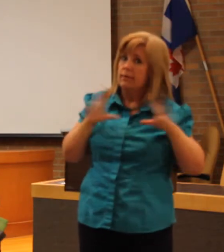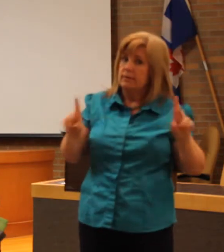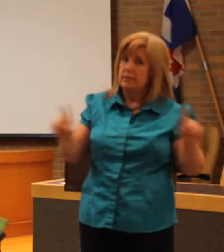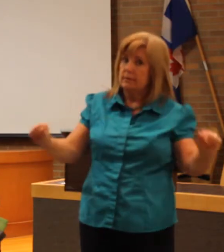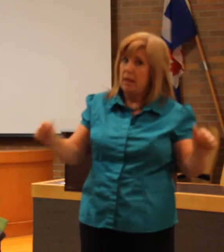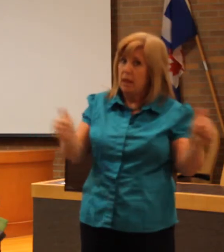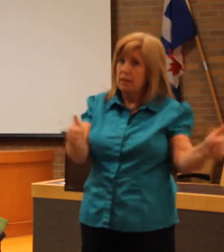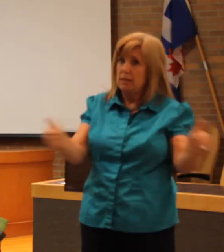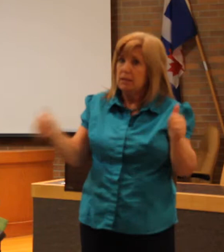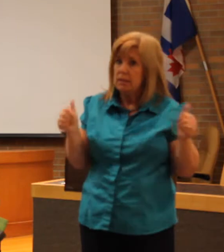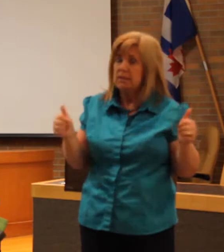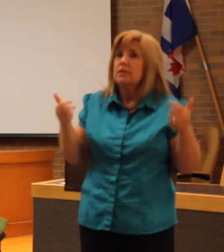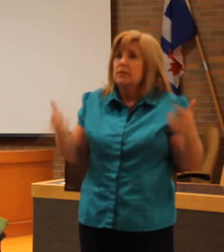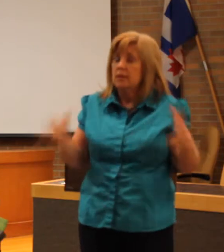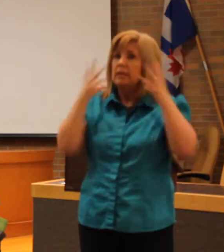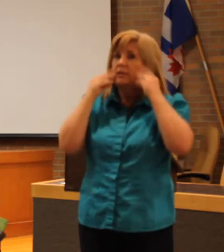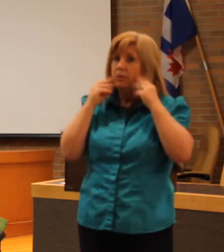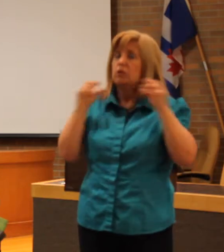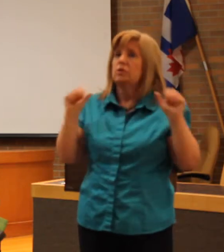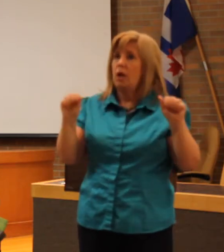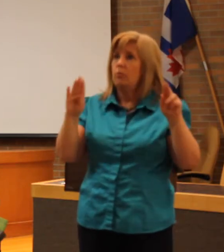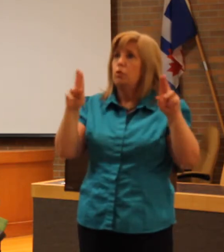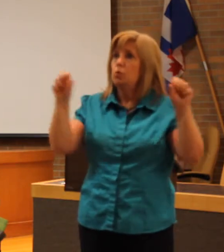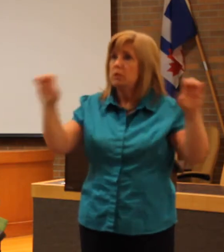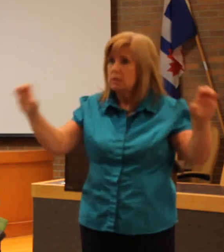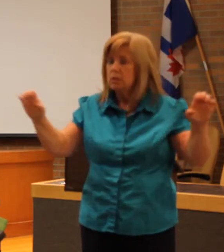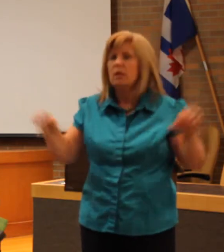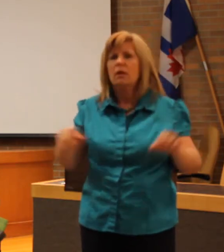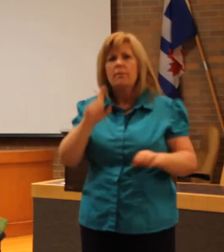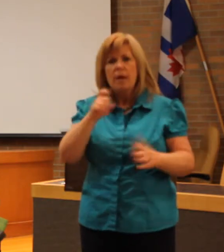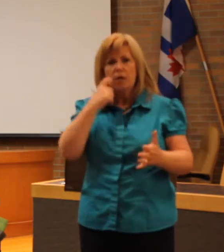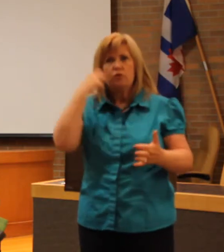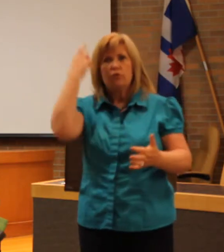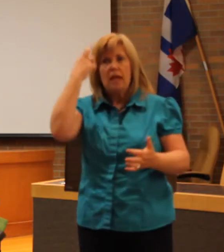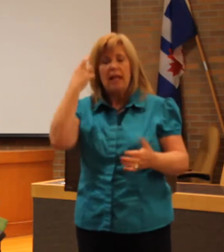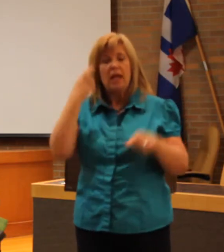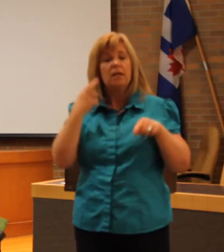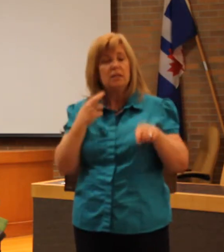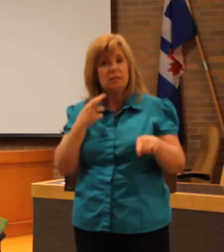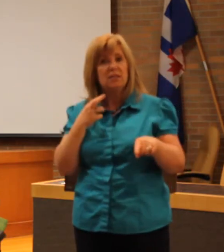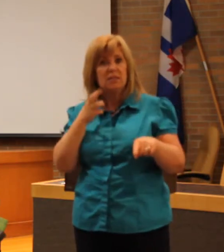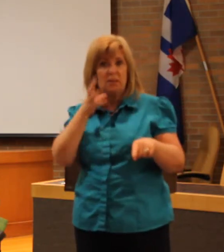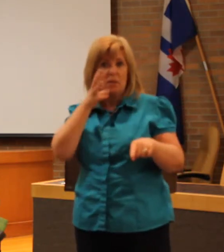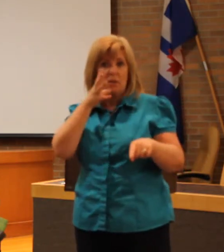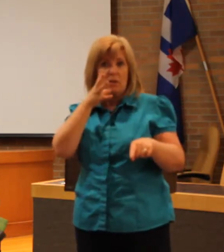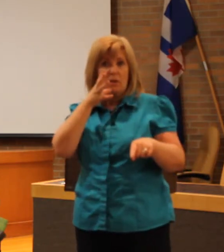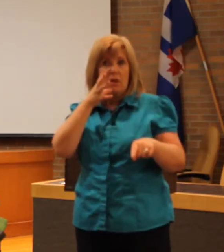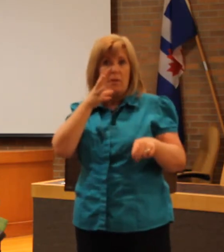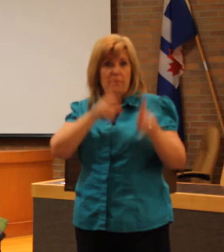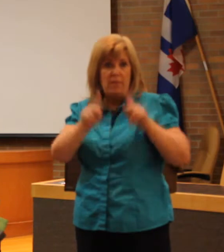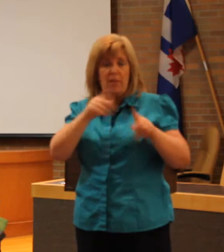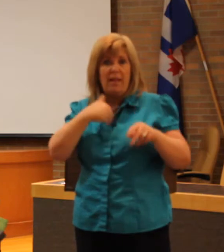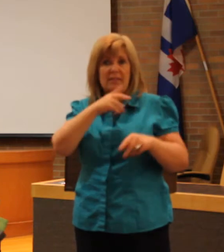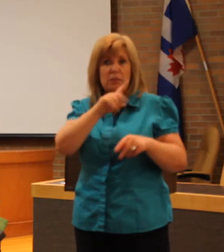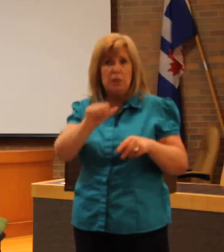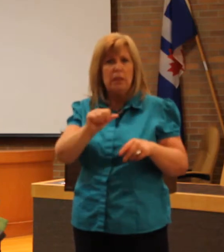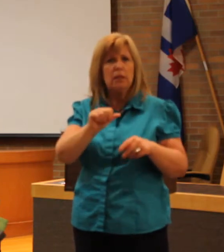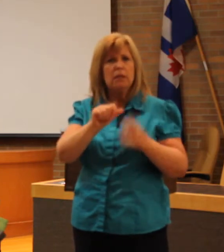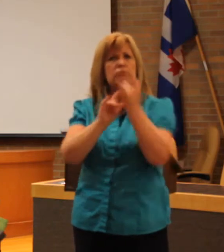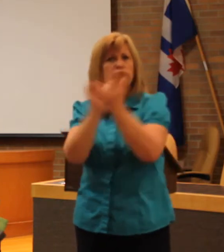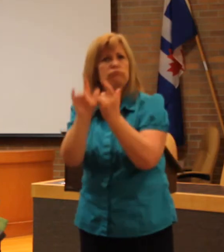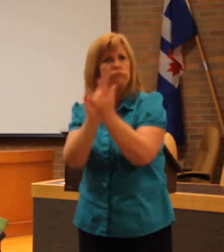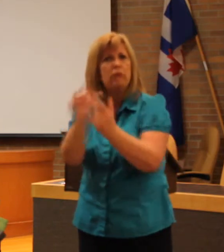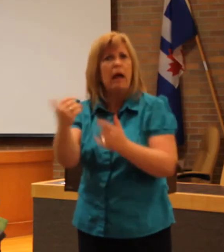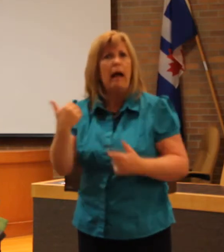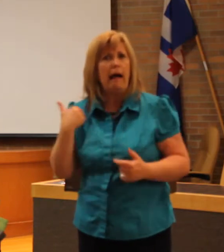and there needs to be that recognition that people with disabilities do get into intimate relationships and there needs to be